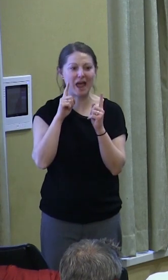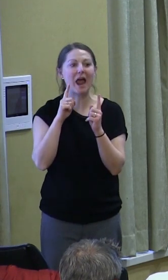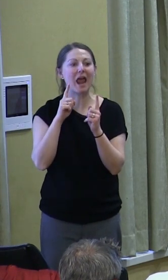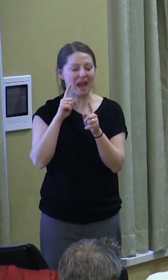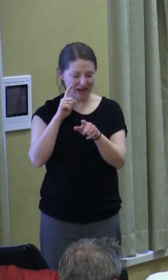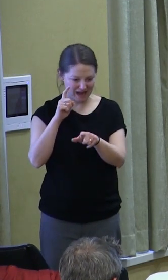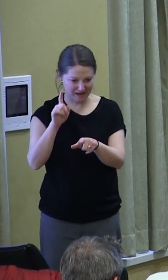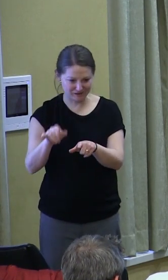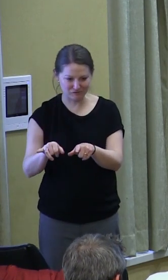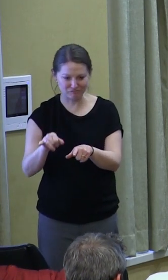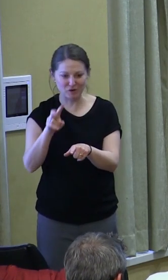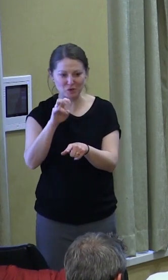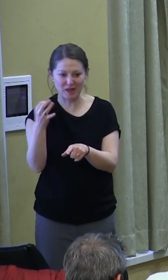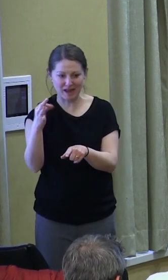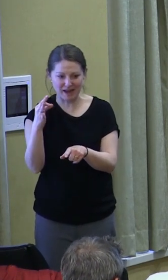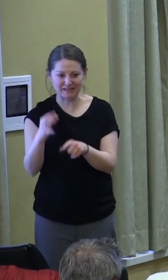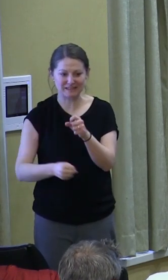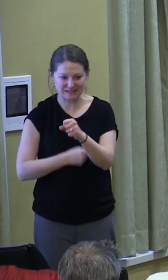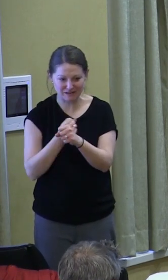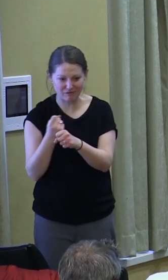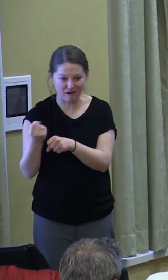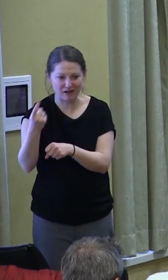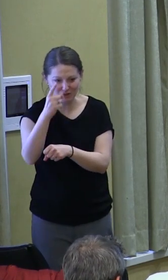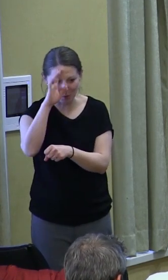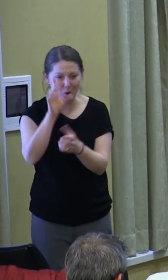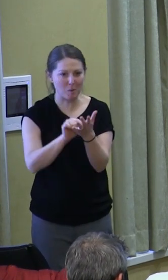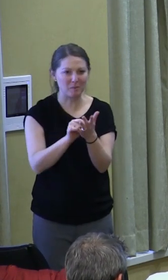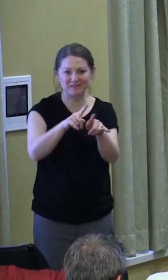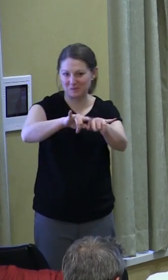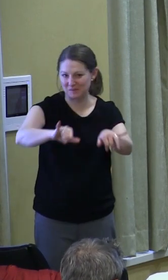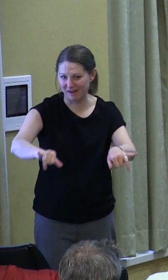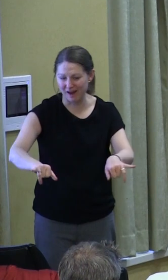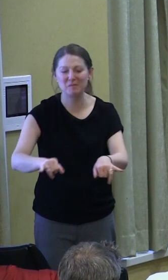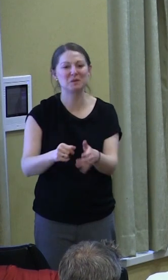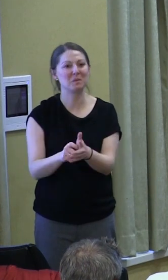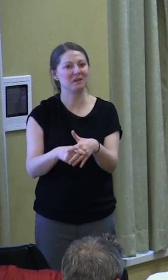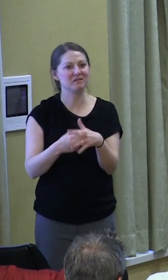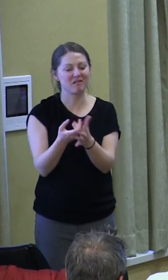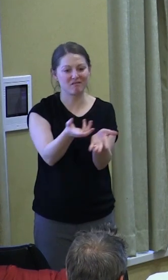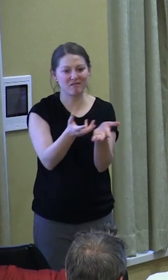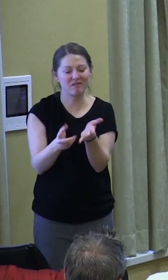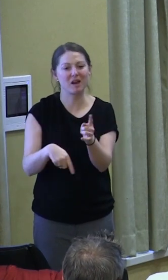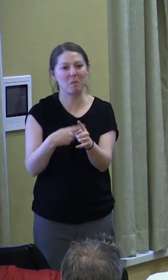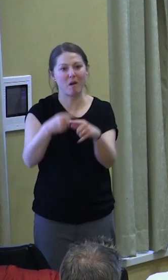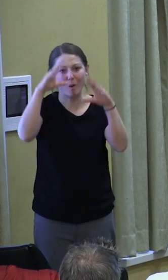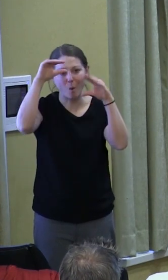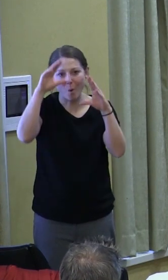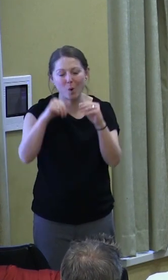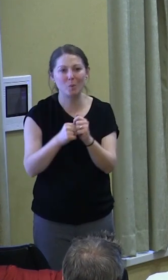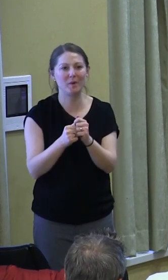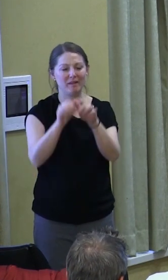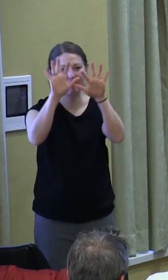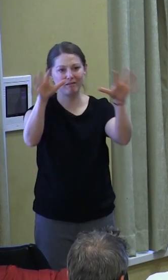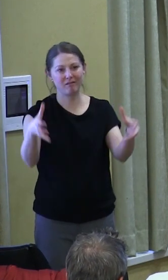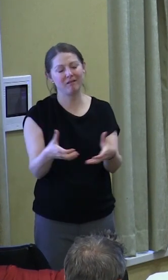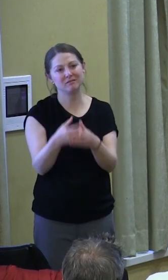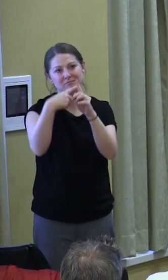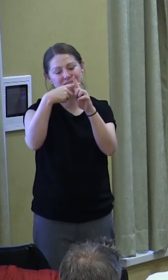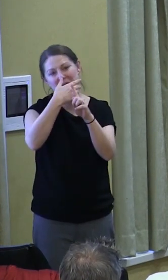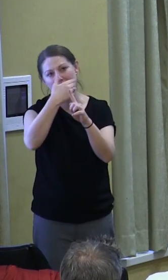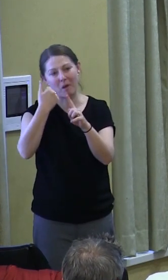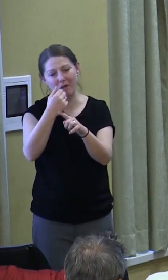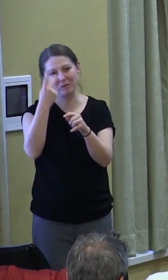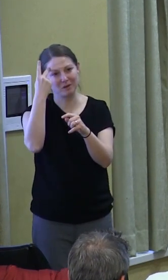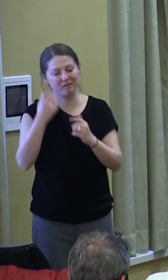takes off in the 2019 years. So hopefully you can start some community conversations about hope and about re-envisioning a better political